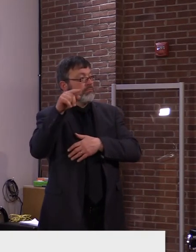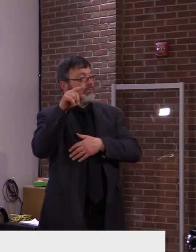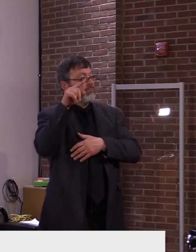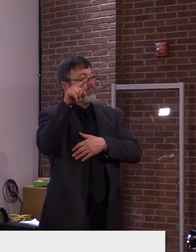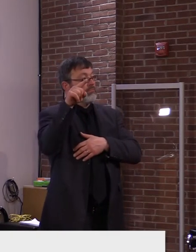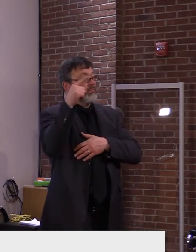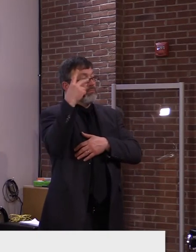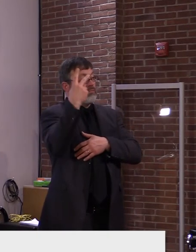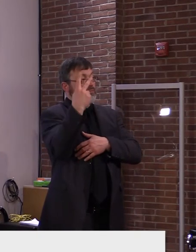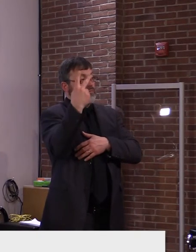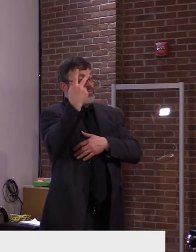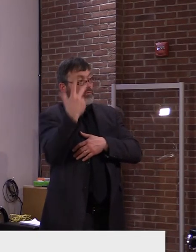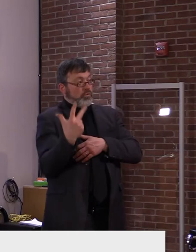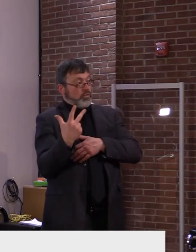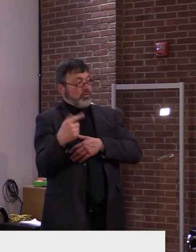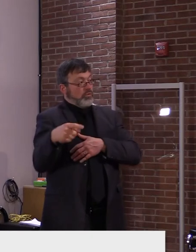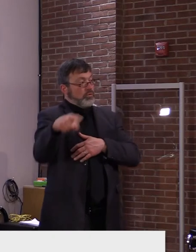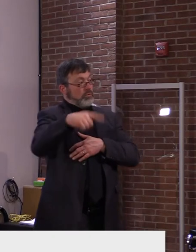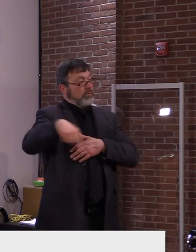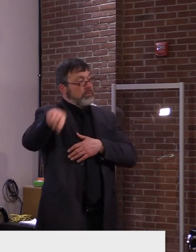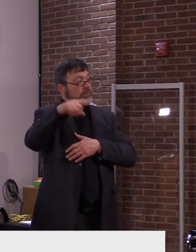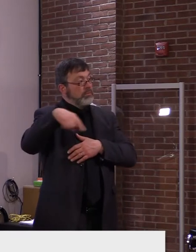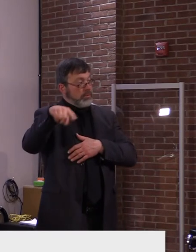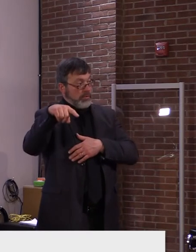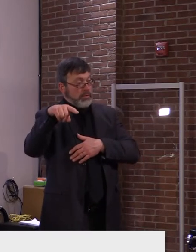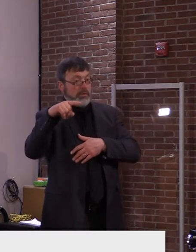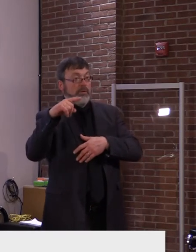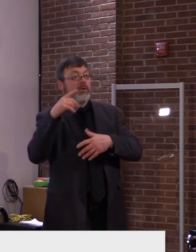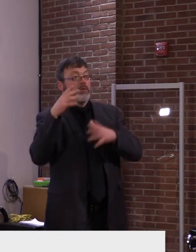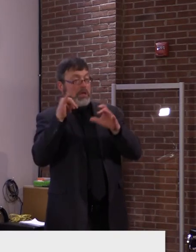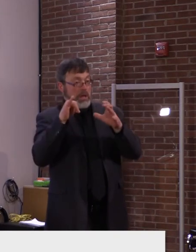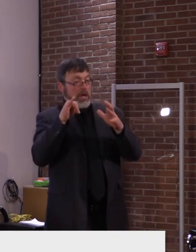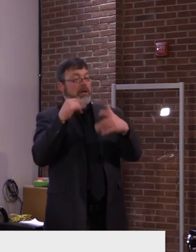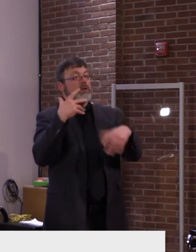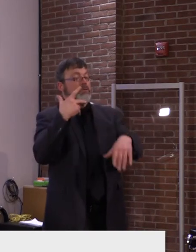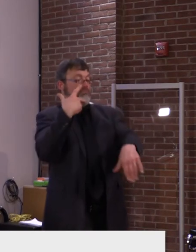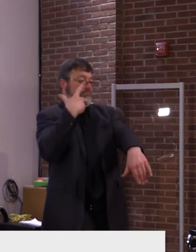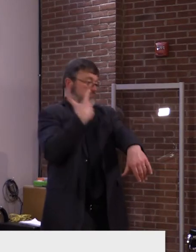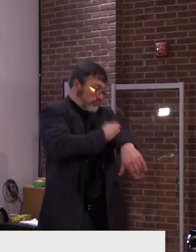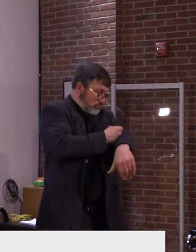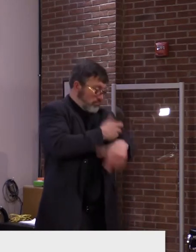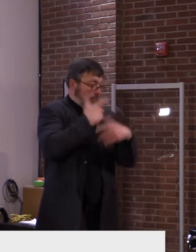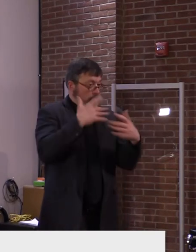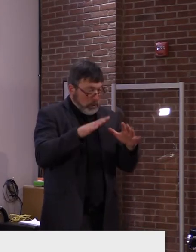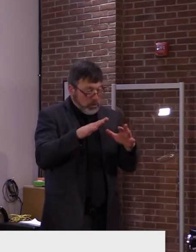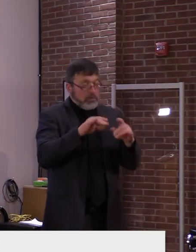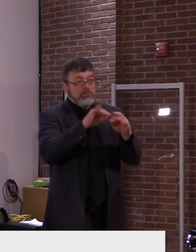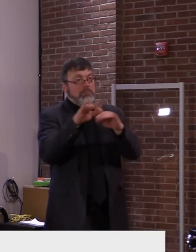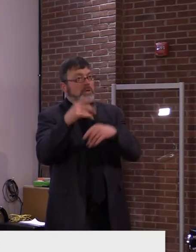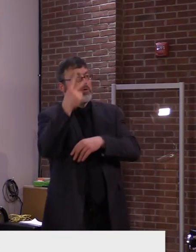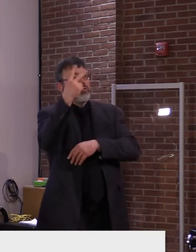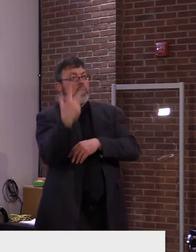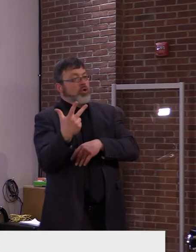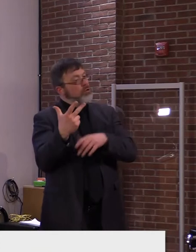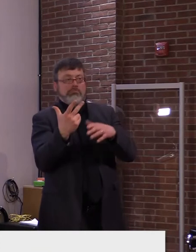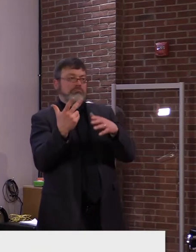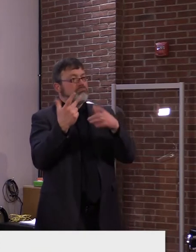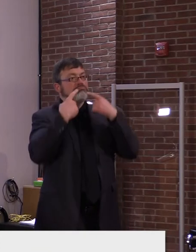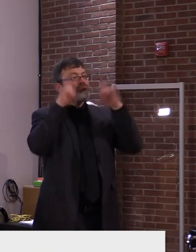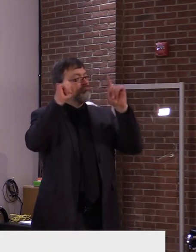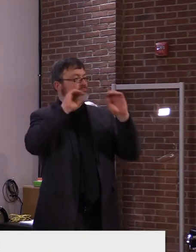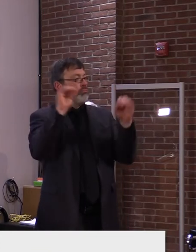And that tells us a lot about how much you might be able or not be able to transmit the virus to someone else if you've been